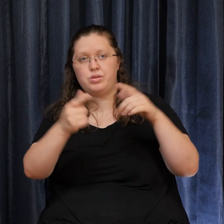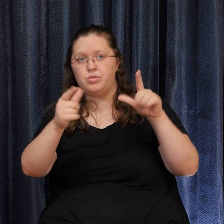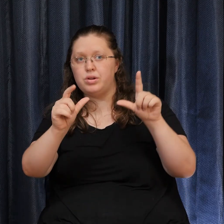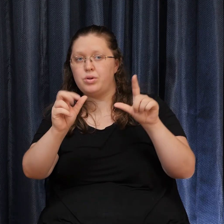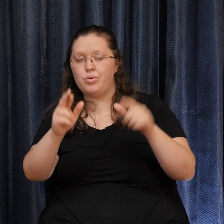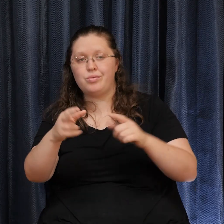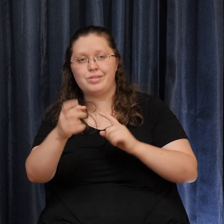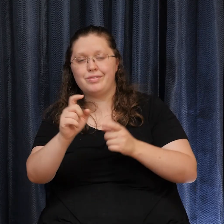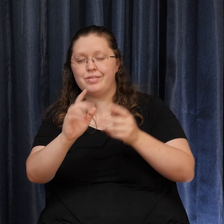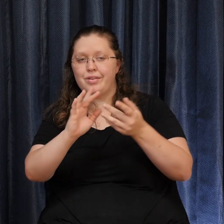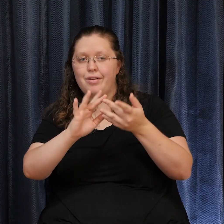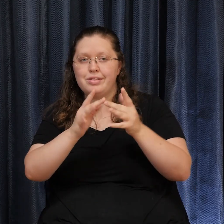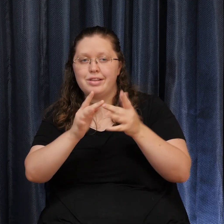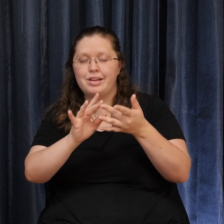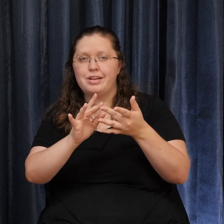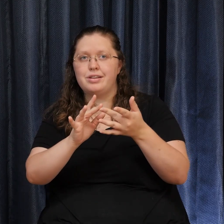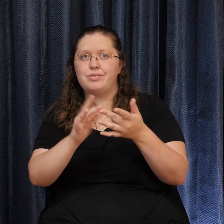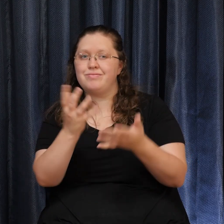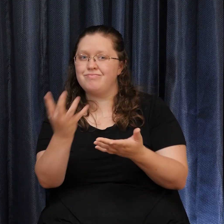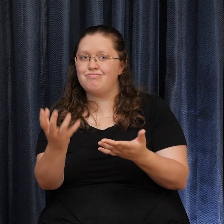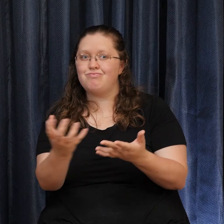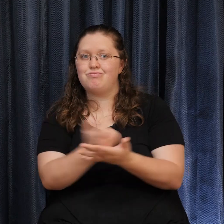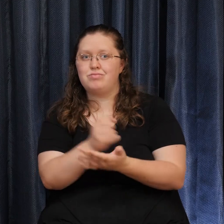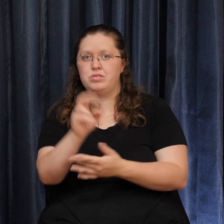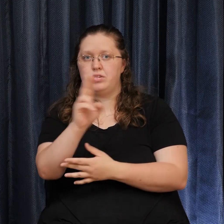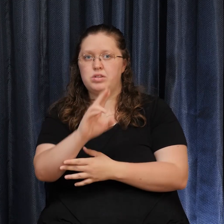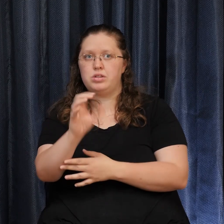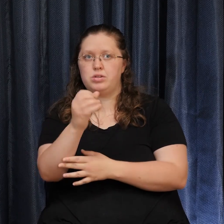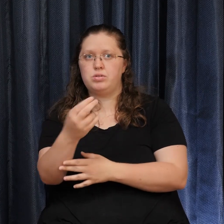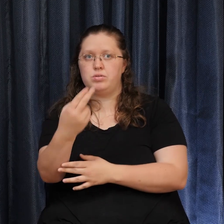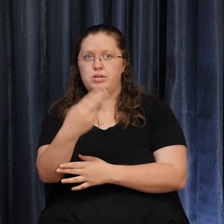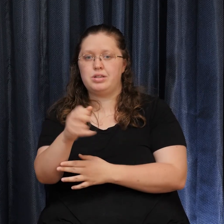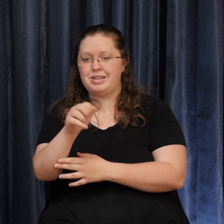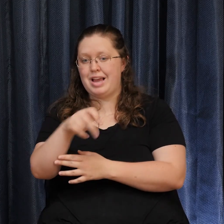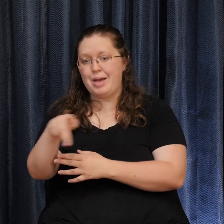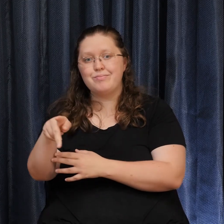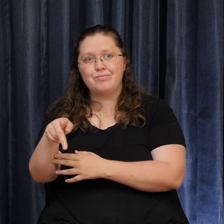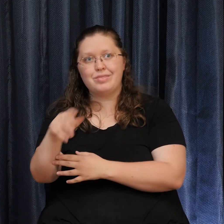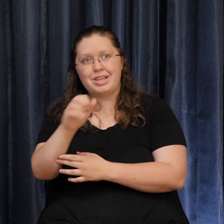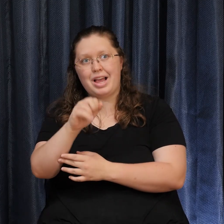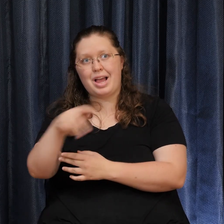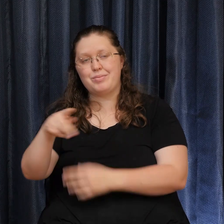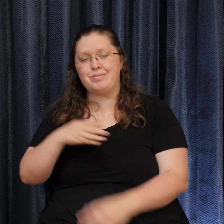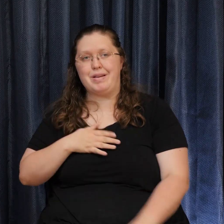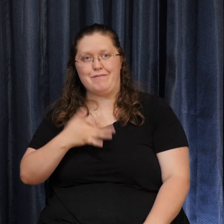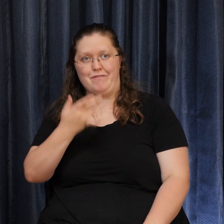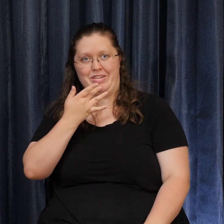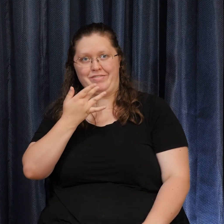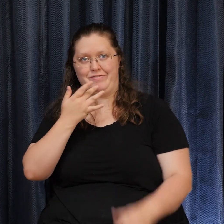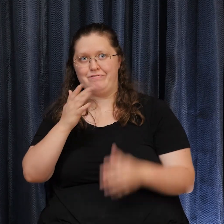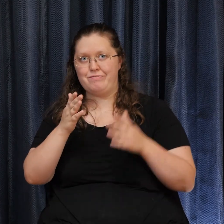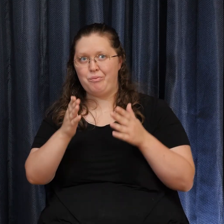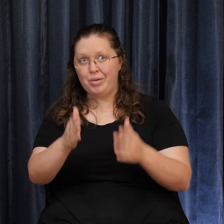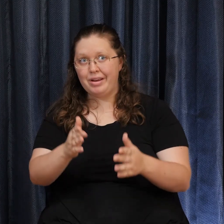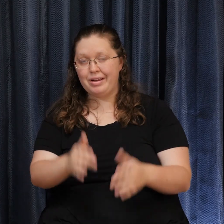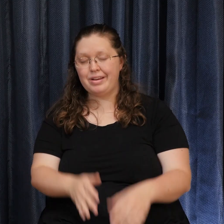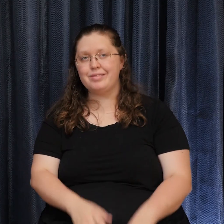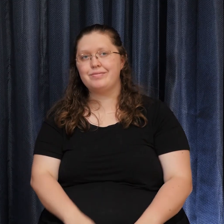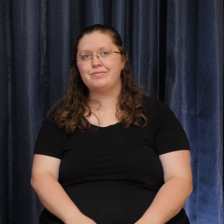utilizing The UCOH app That's kind of My favorite Way to do it I called your attention These